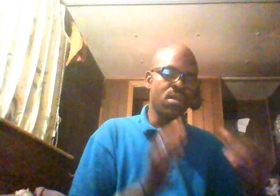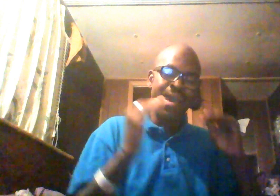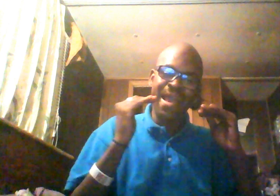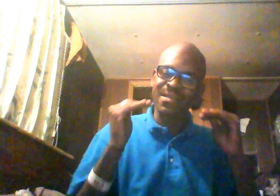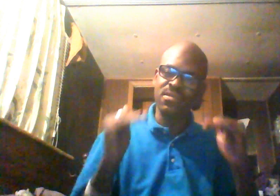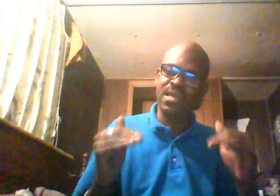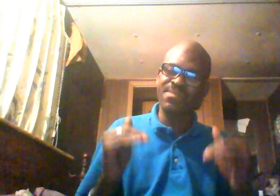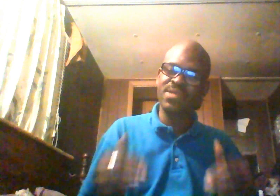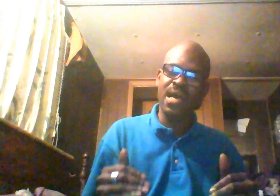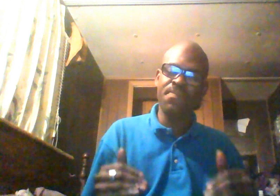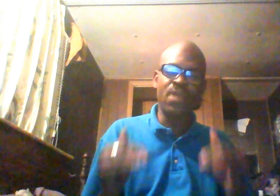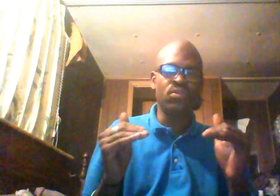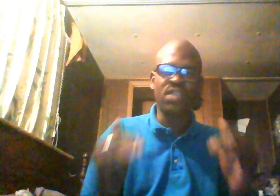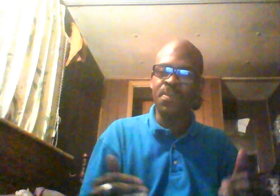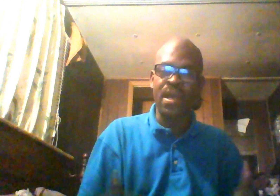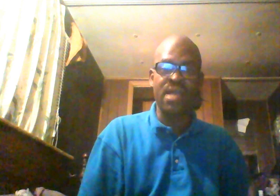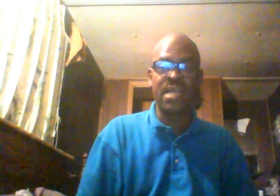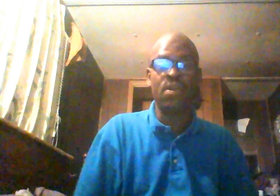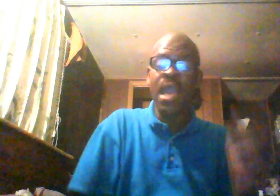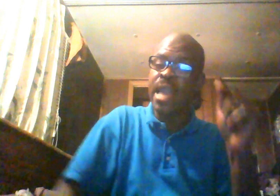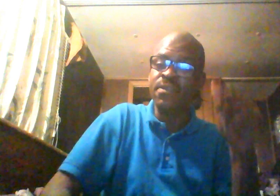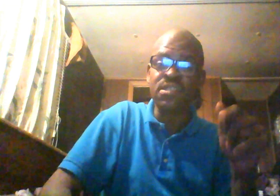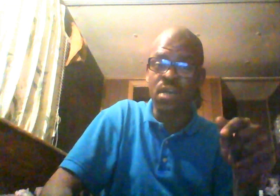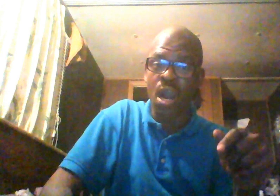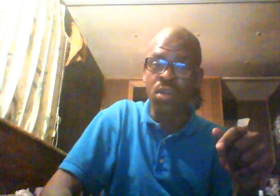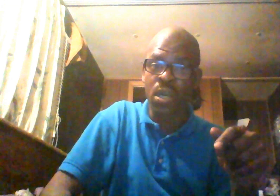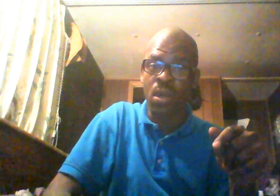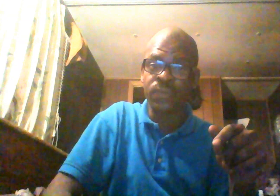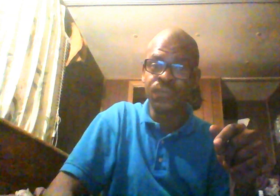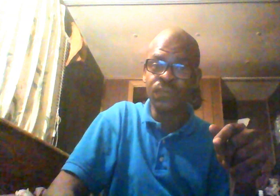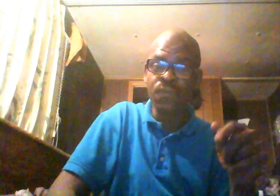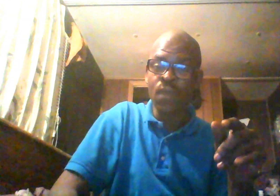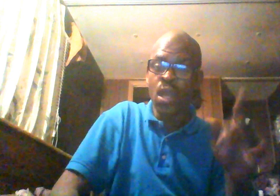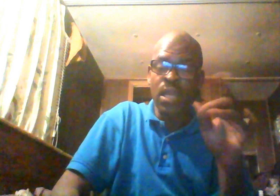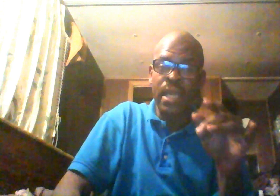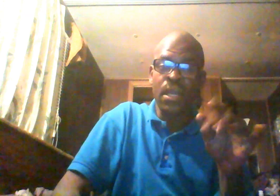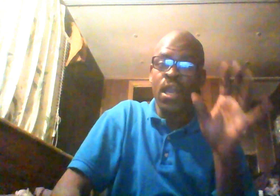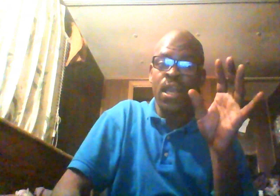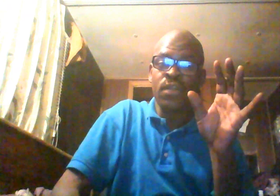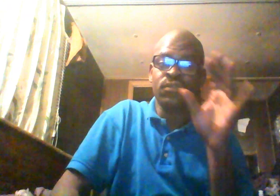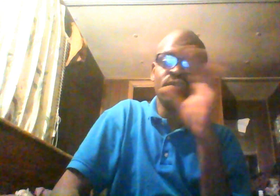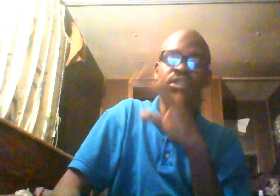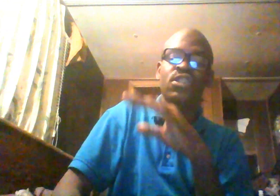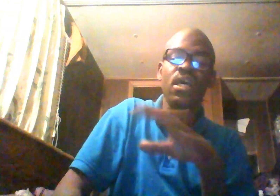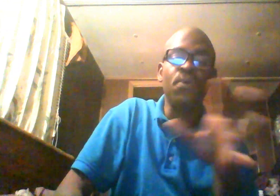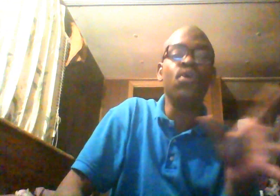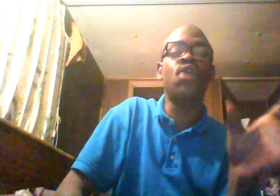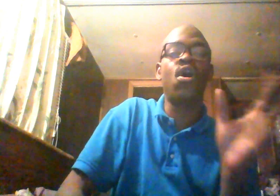At the same time, they're to chop her ass down. And this is her calling card. Like, she done pulled all her